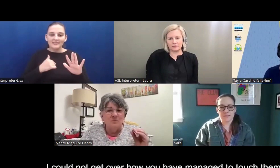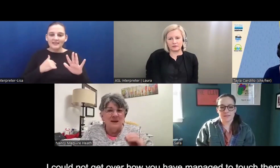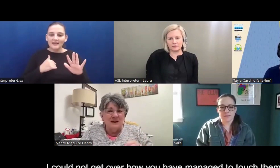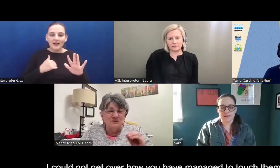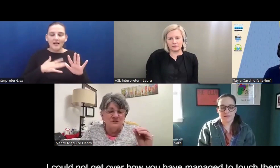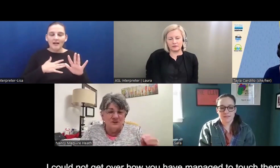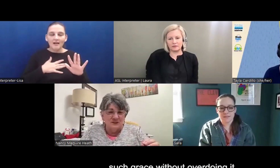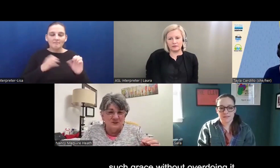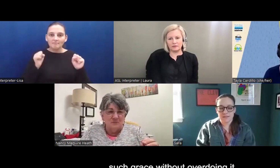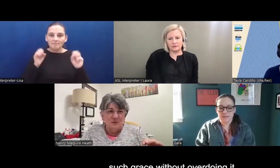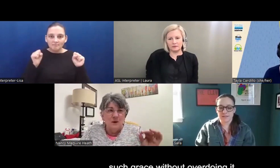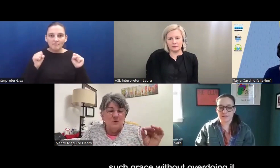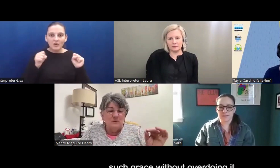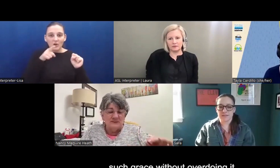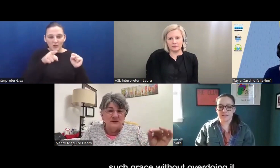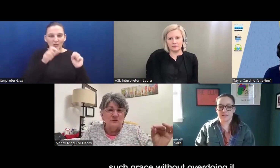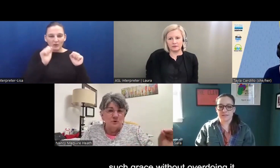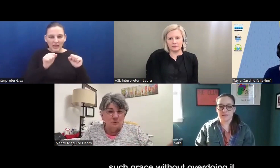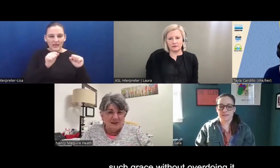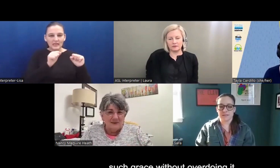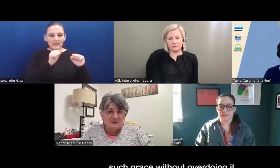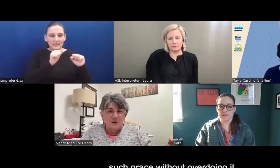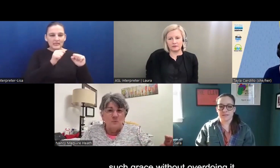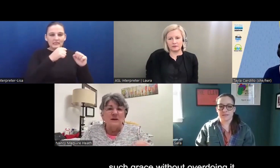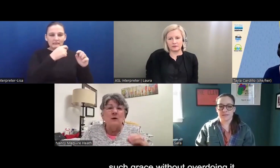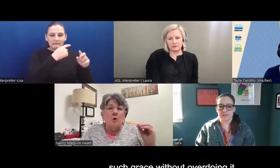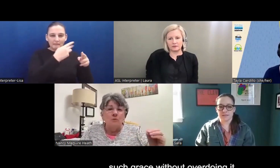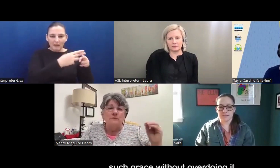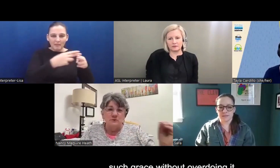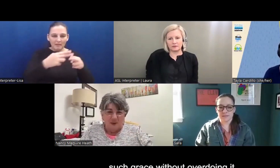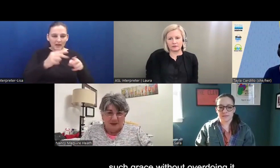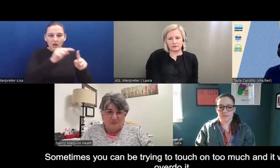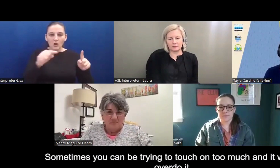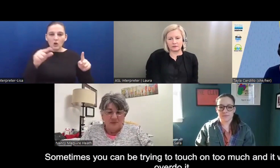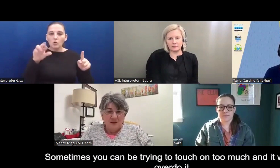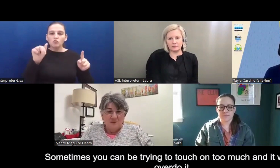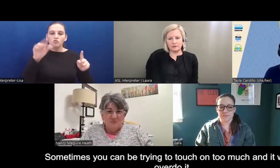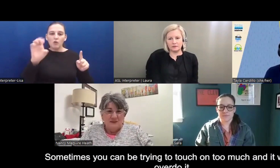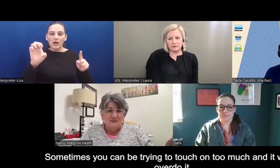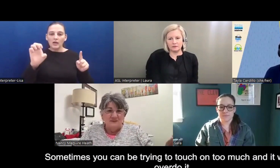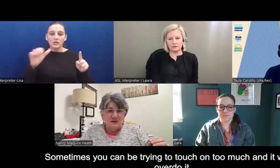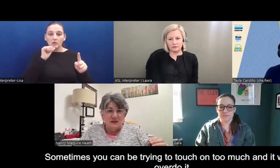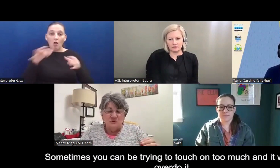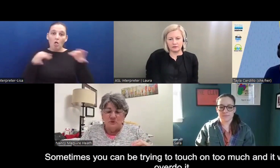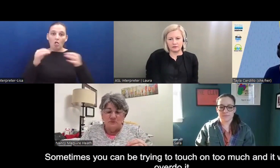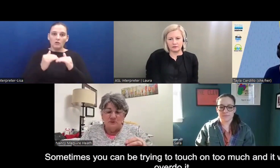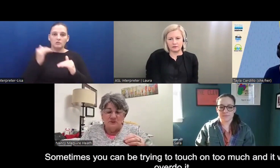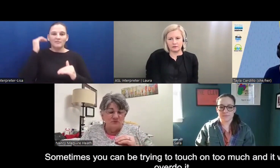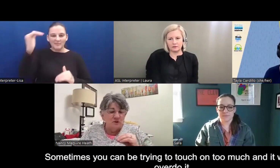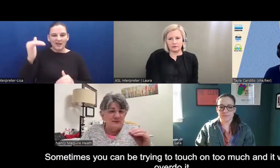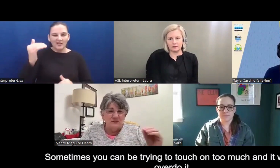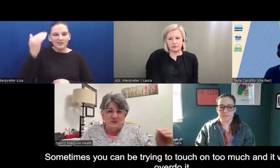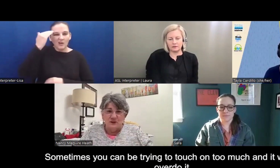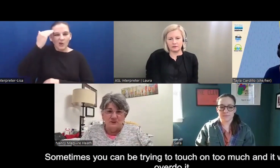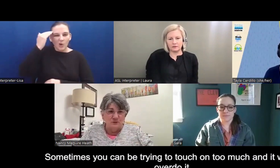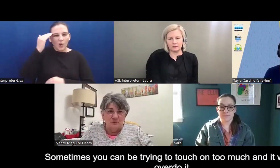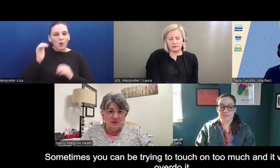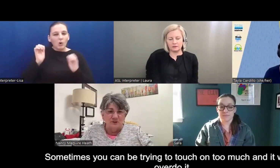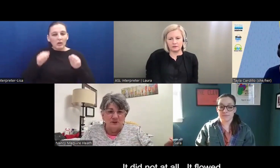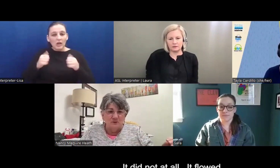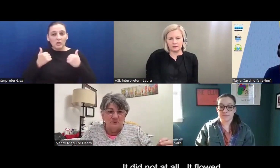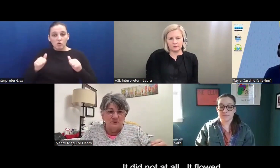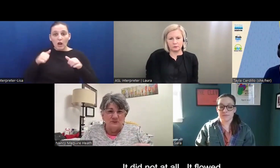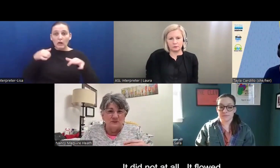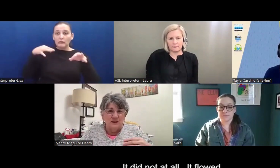you managed to touch them with such grace without overdoing it, because sometimes you could be trying to touch on too